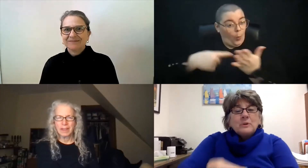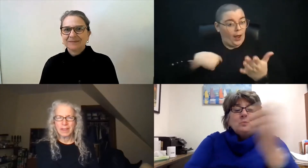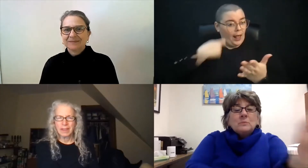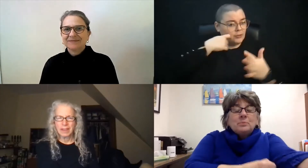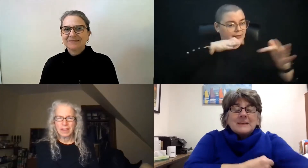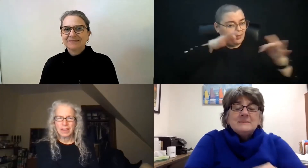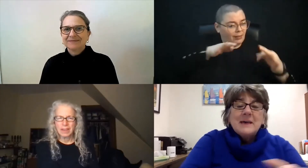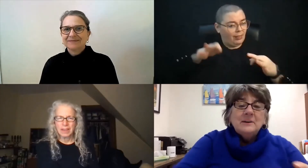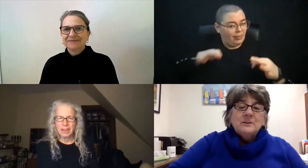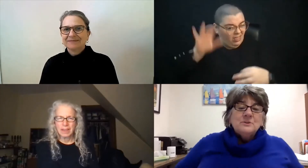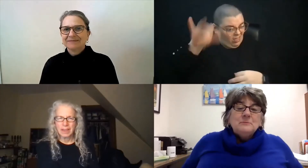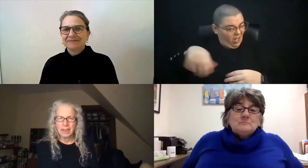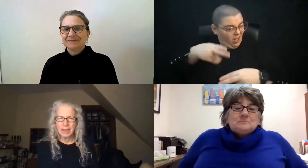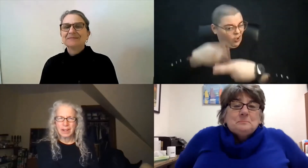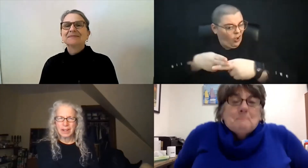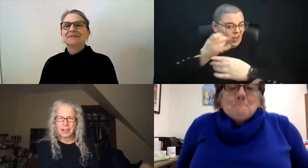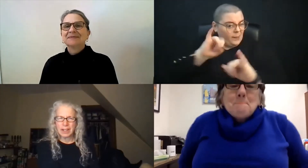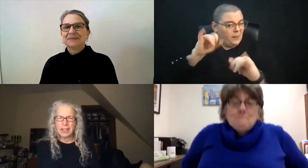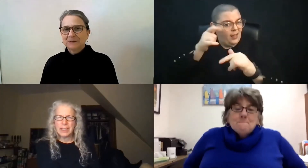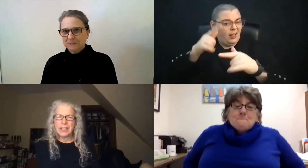what you would place that under?